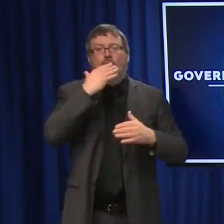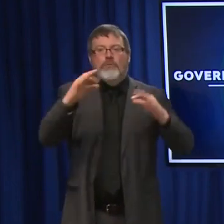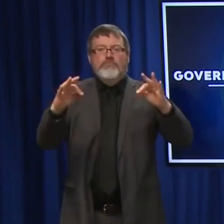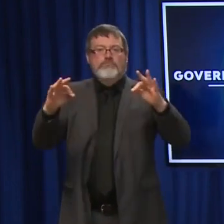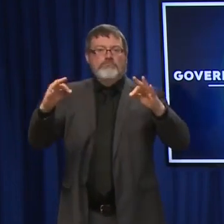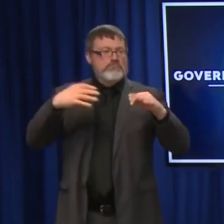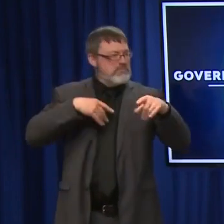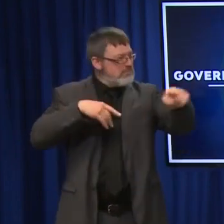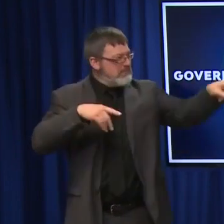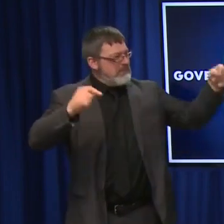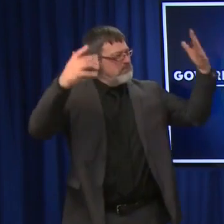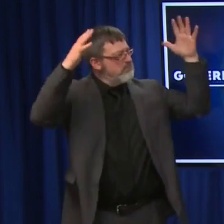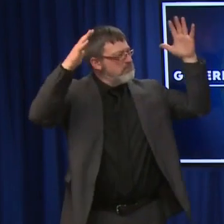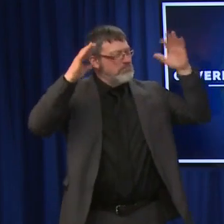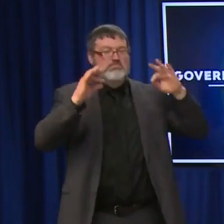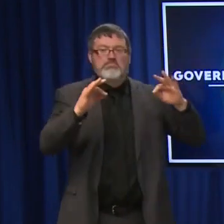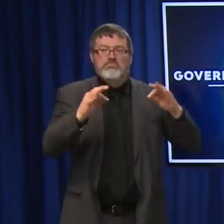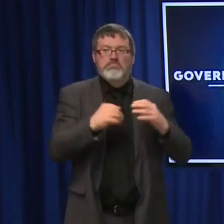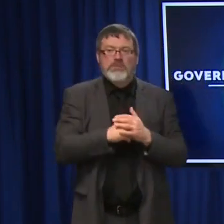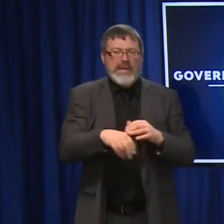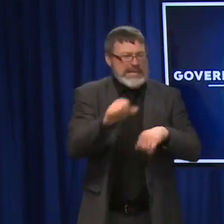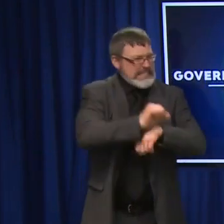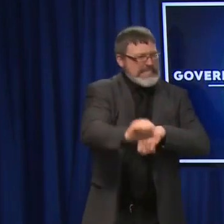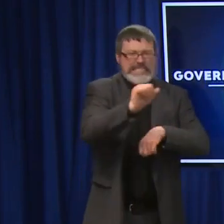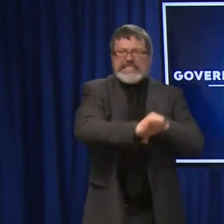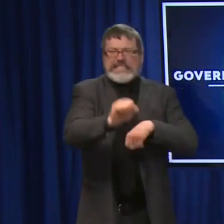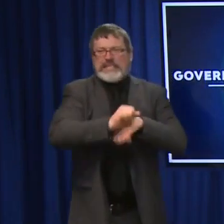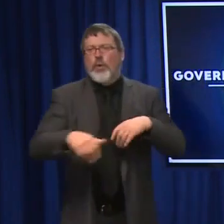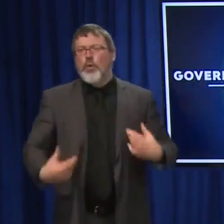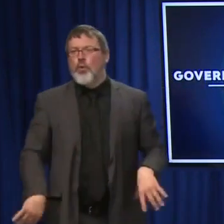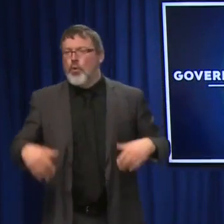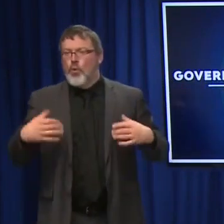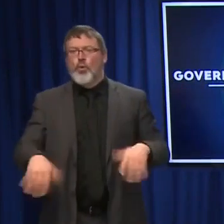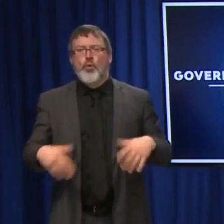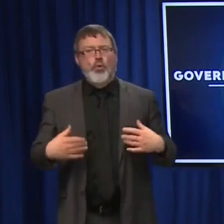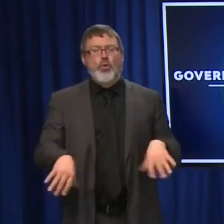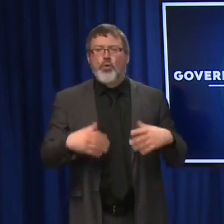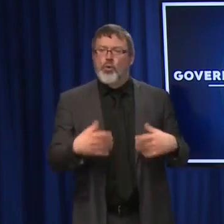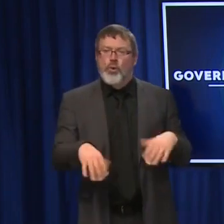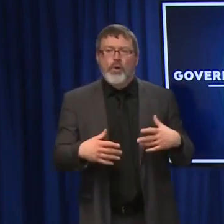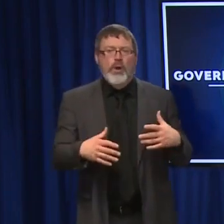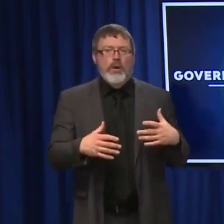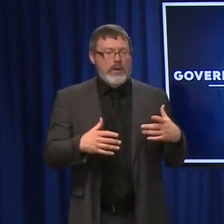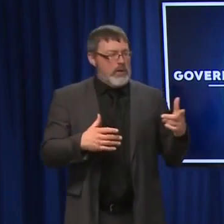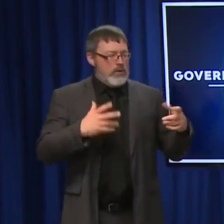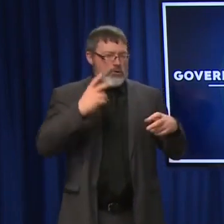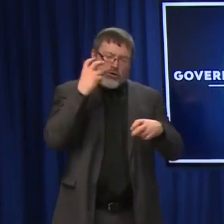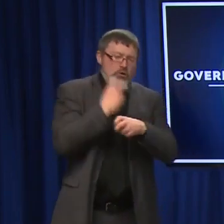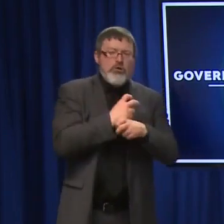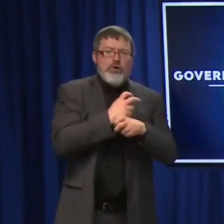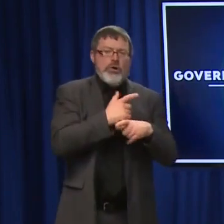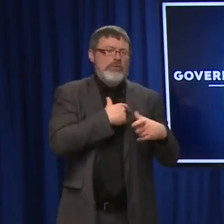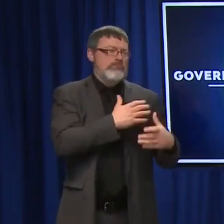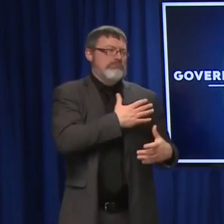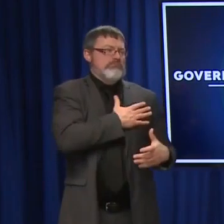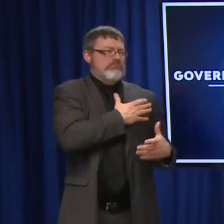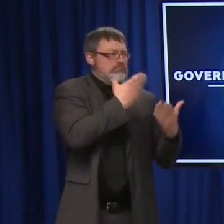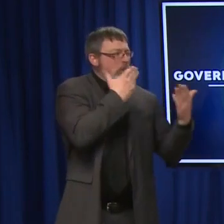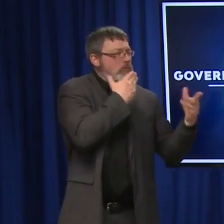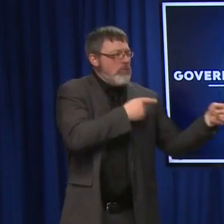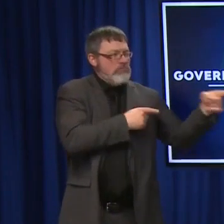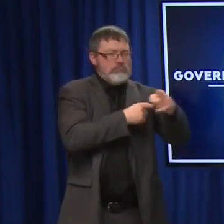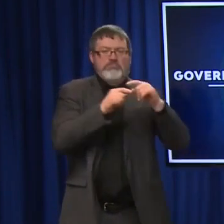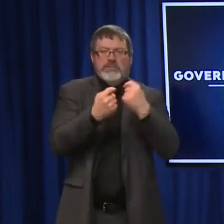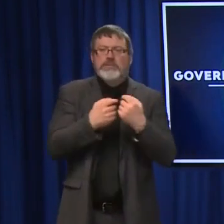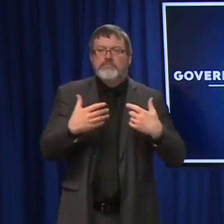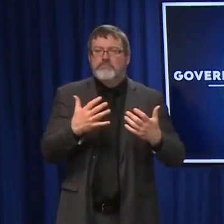at the state level. I think everyone owes a huge debt of gratitude to the individuals I have the honor of working with because they're the ones that are making Christmas a little brighter for a lot of